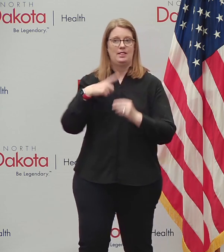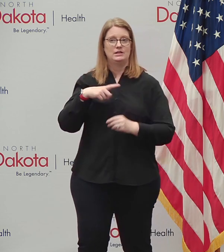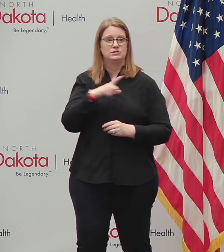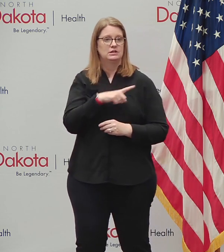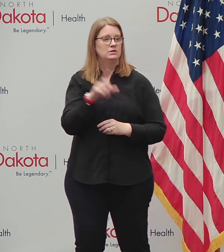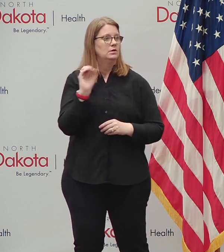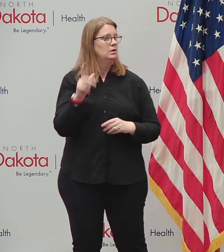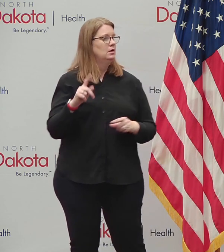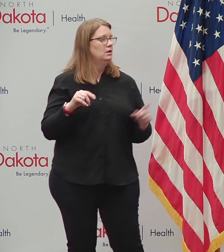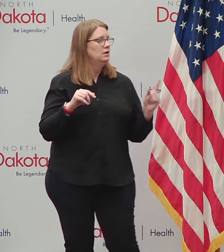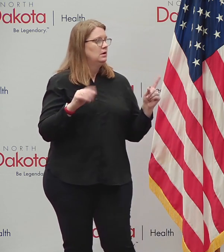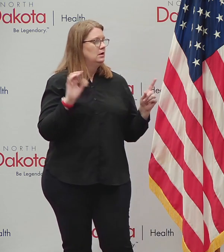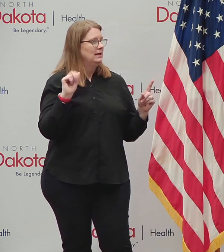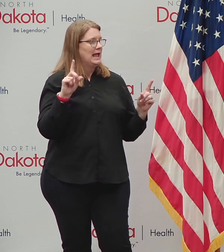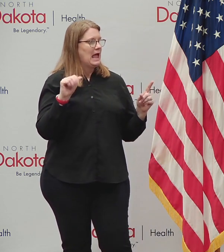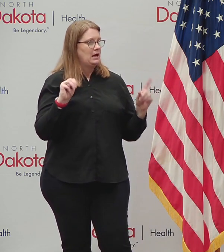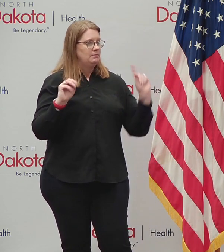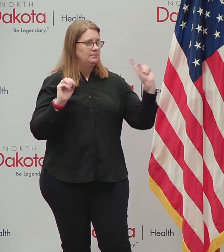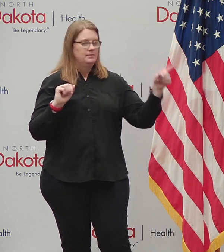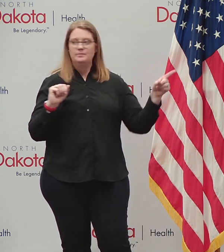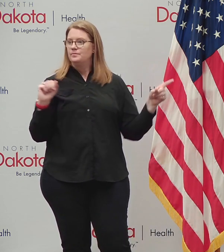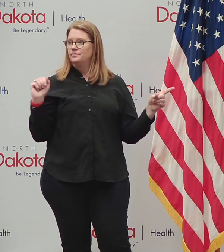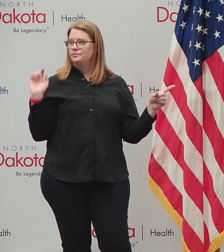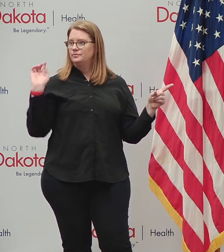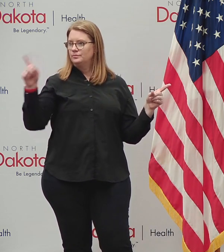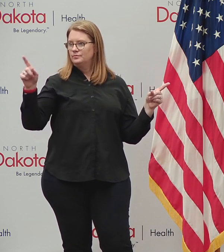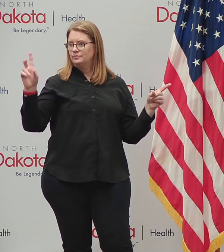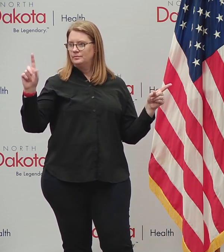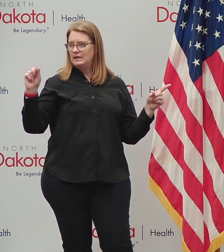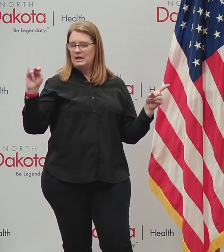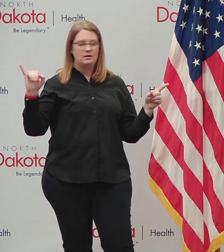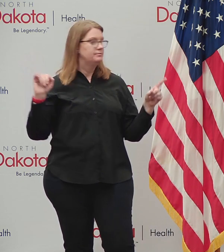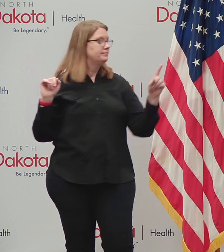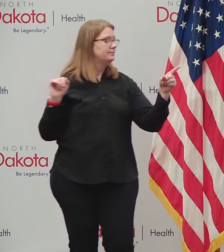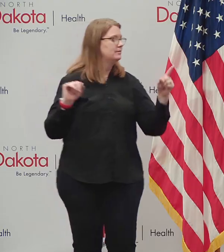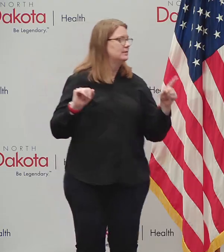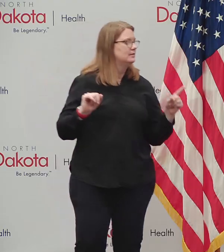Okay. Uh, I'm going to go Adam and then, and then I'm going online.